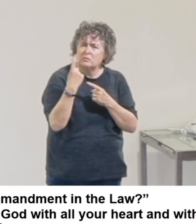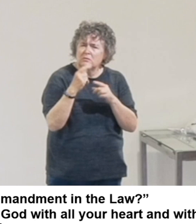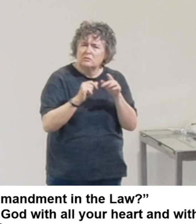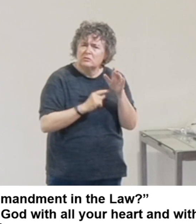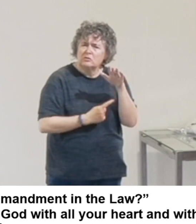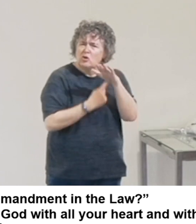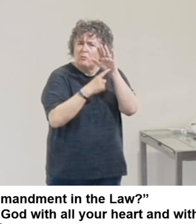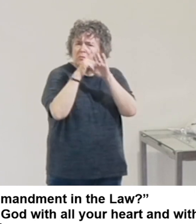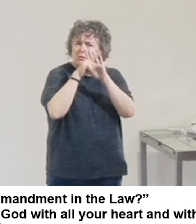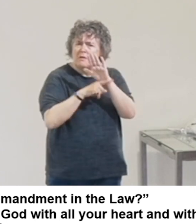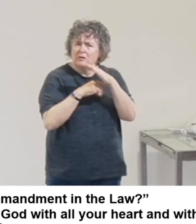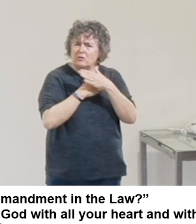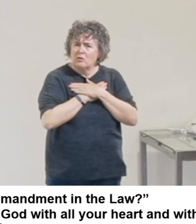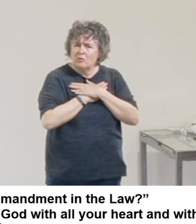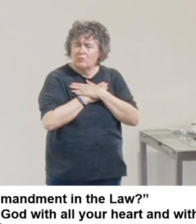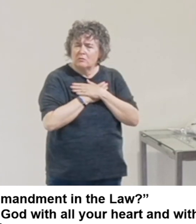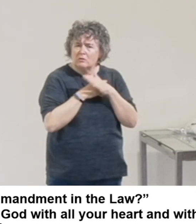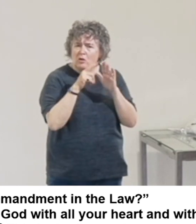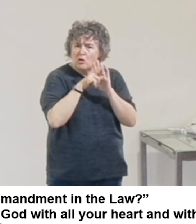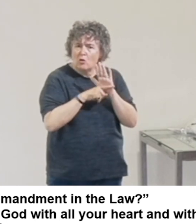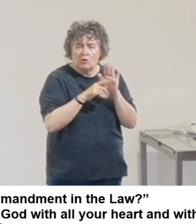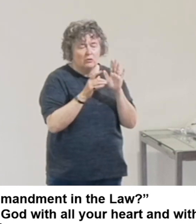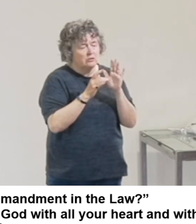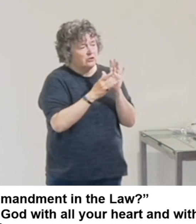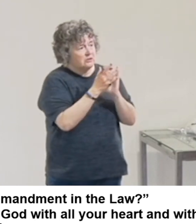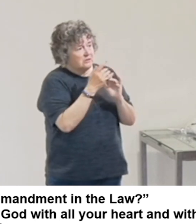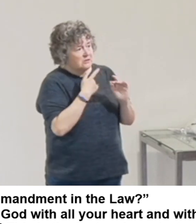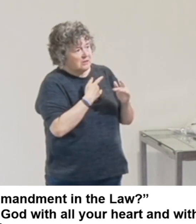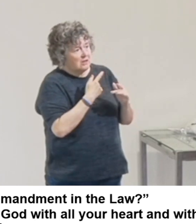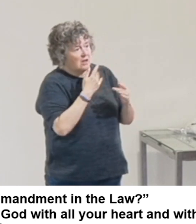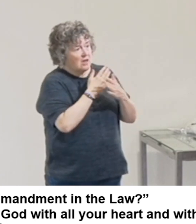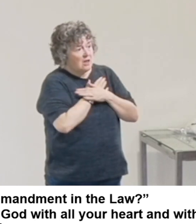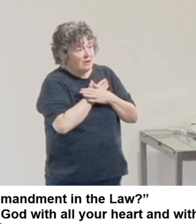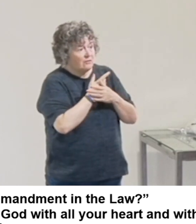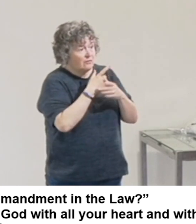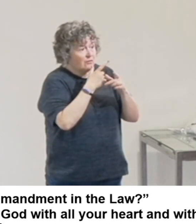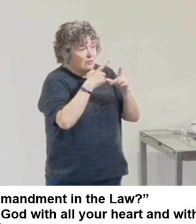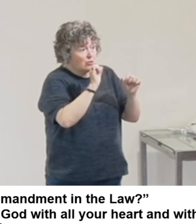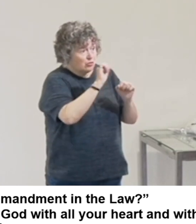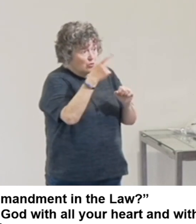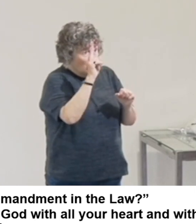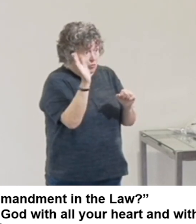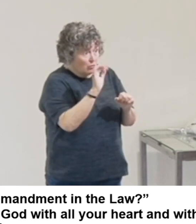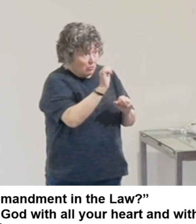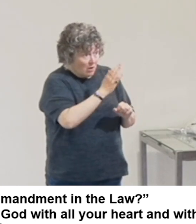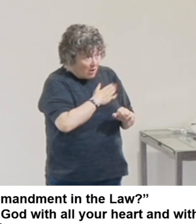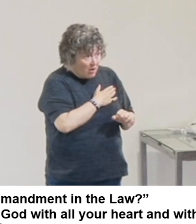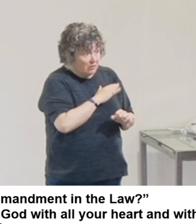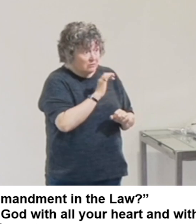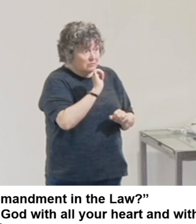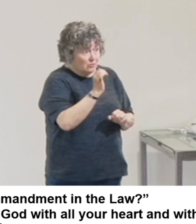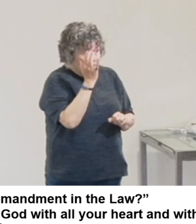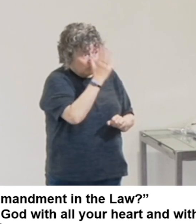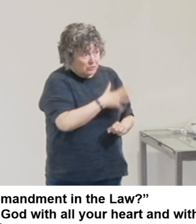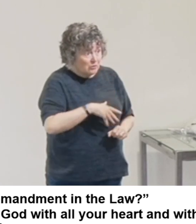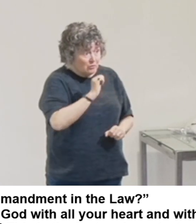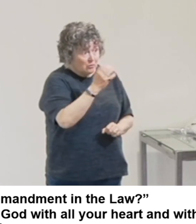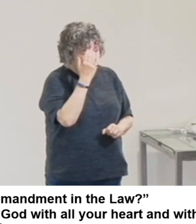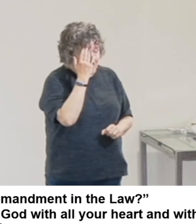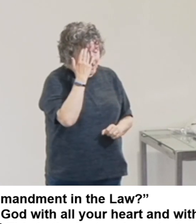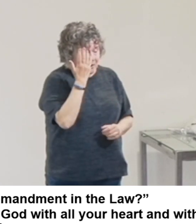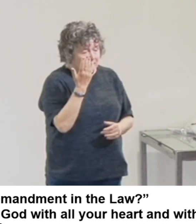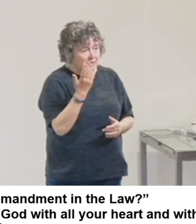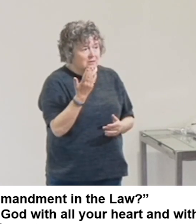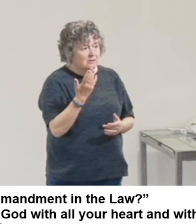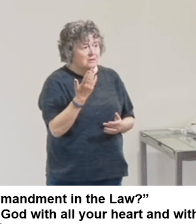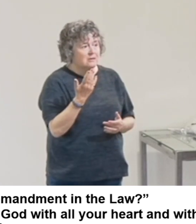commandment in the law. And Jesus replied, love the Lord your God with all your heart, with all your soul and with all your mind. By the way that